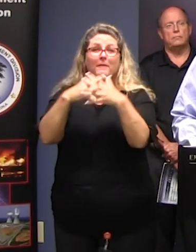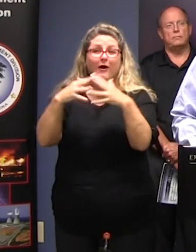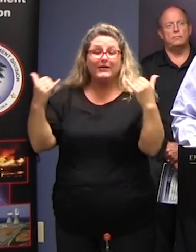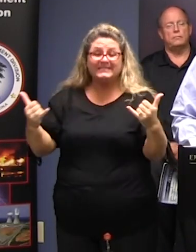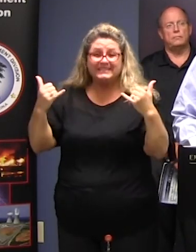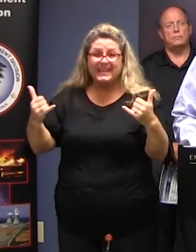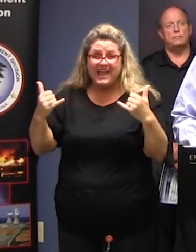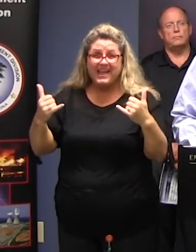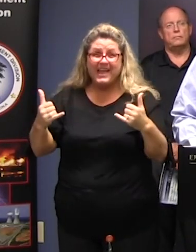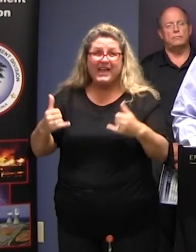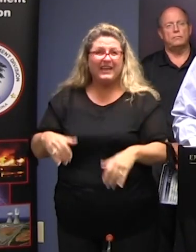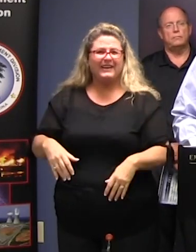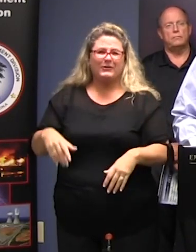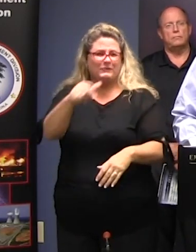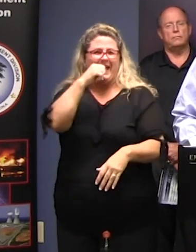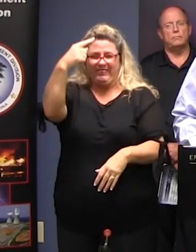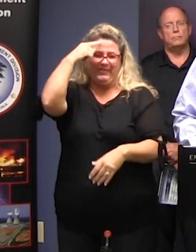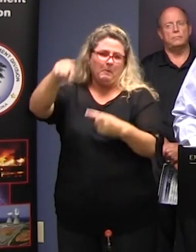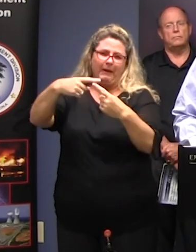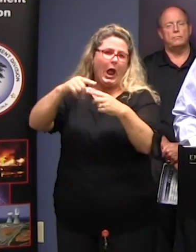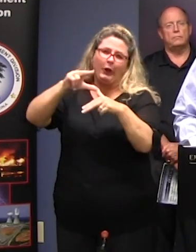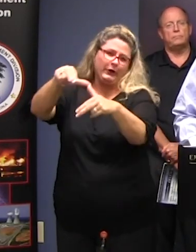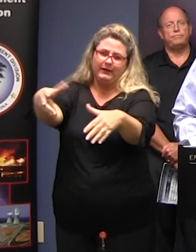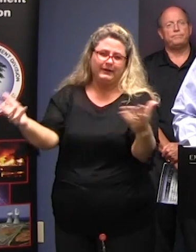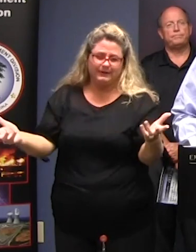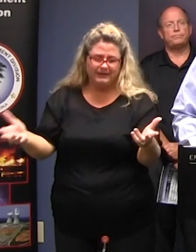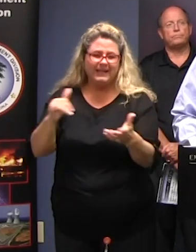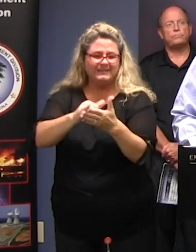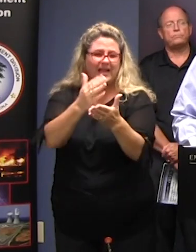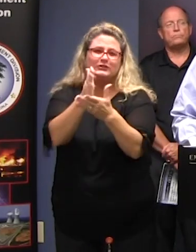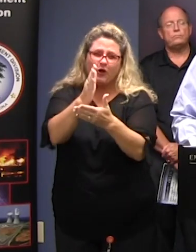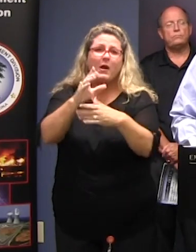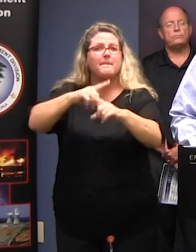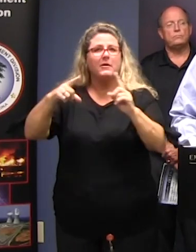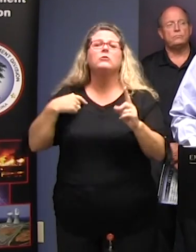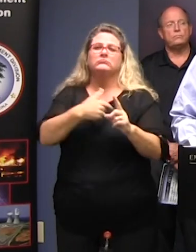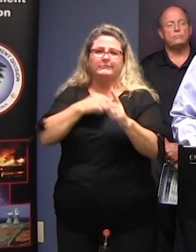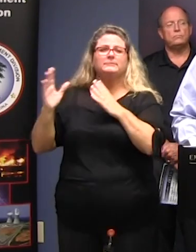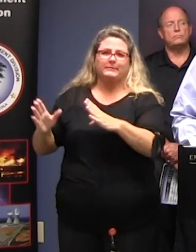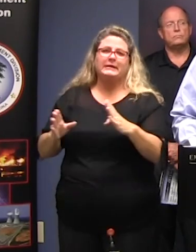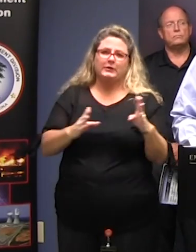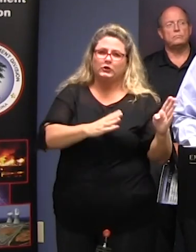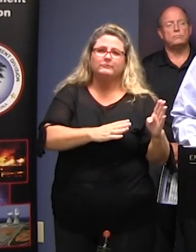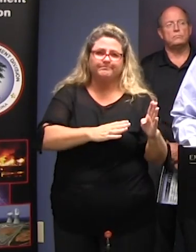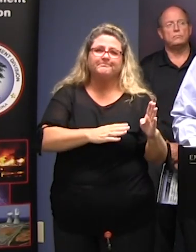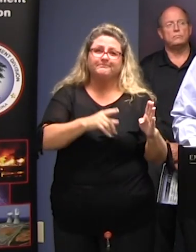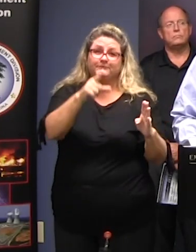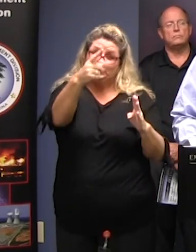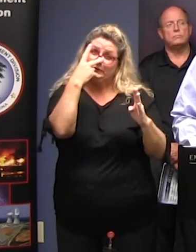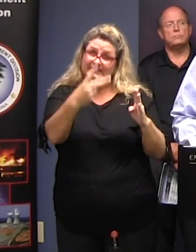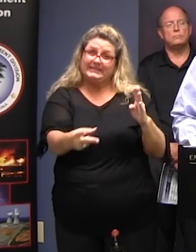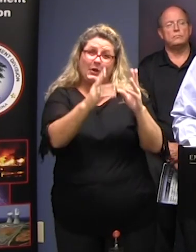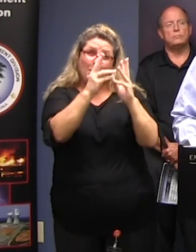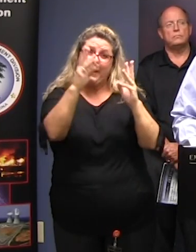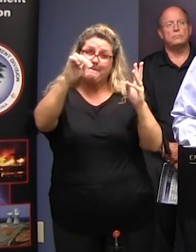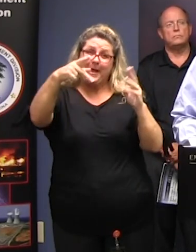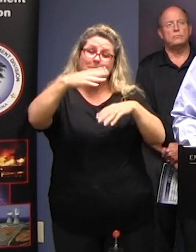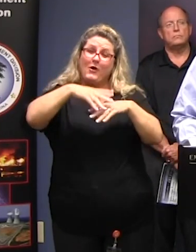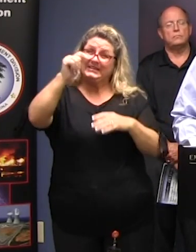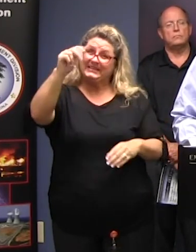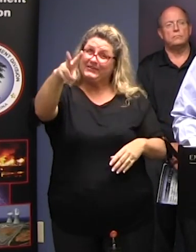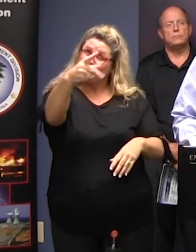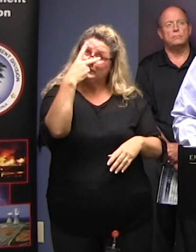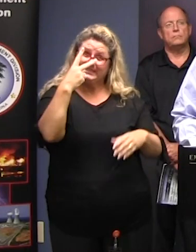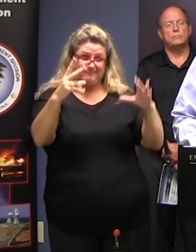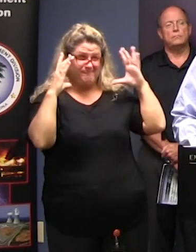And probably the last thing on anybody's mind is a hurricane But if you you look at that weather map on television and you can see there's a